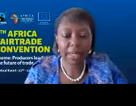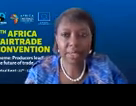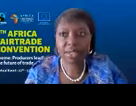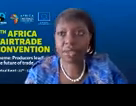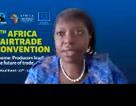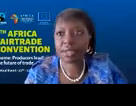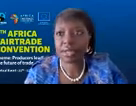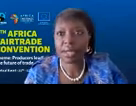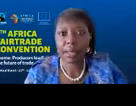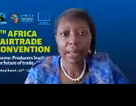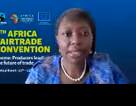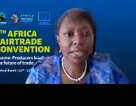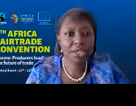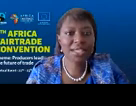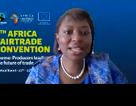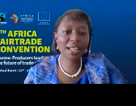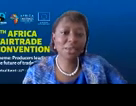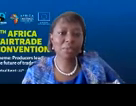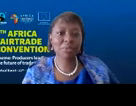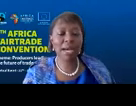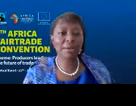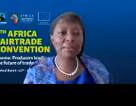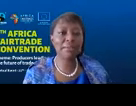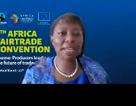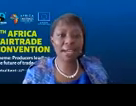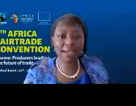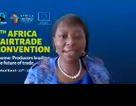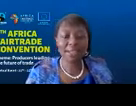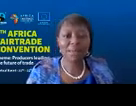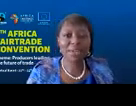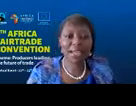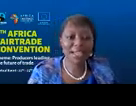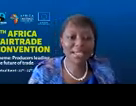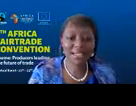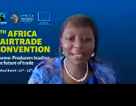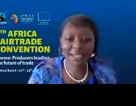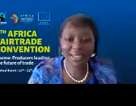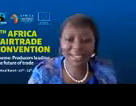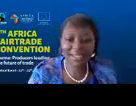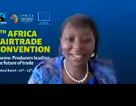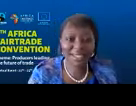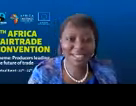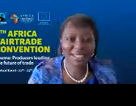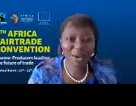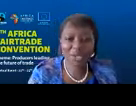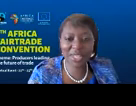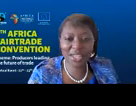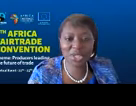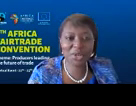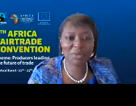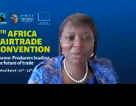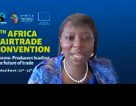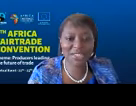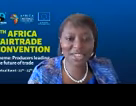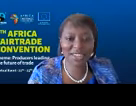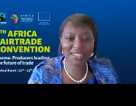That's good. I shall start with Marina. Marina is the communication